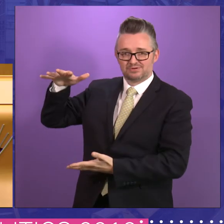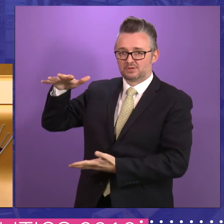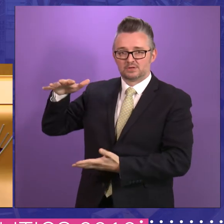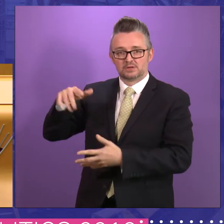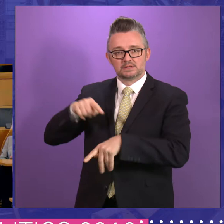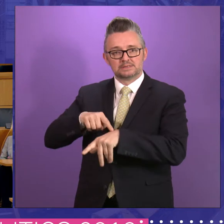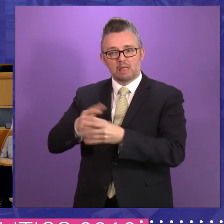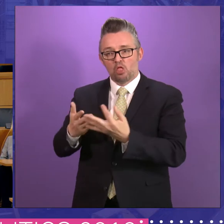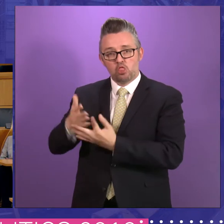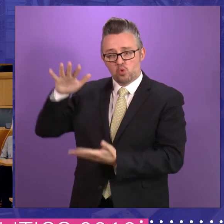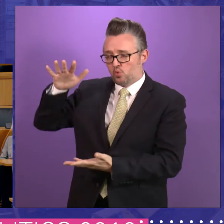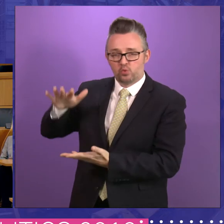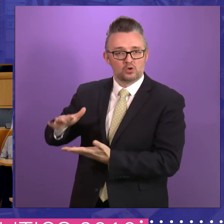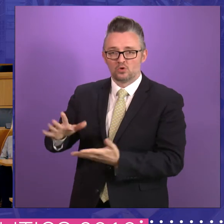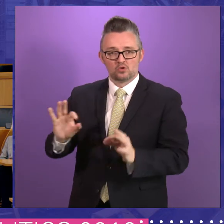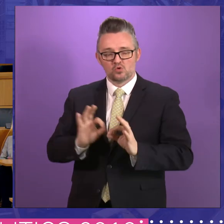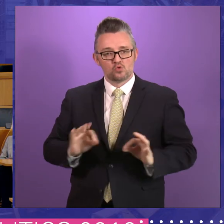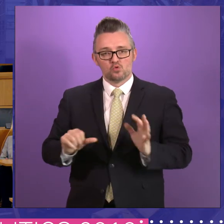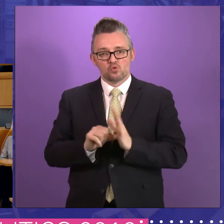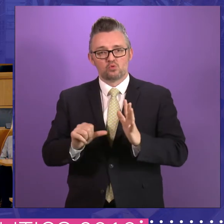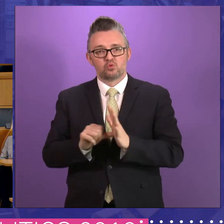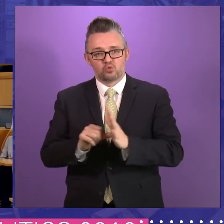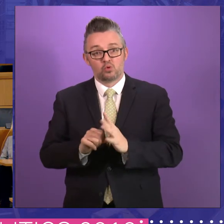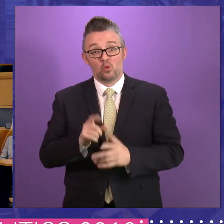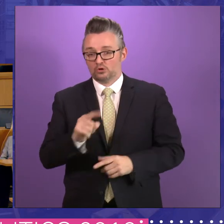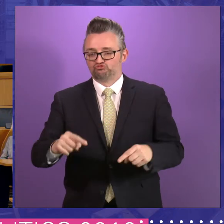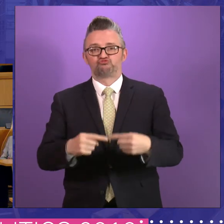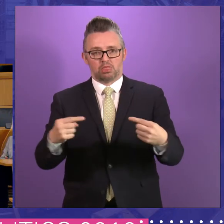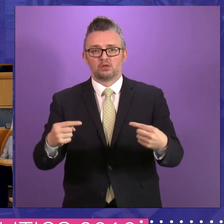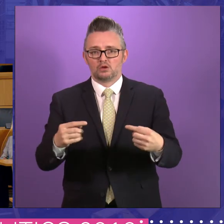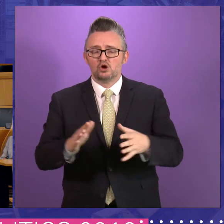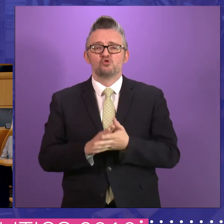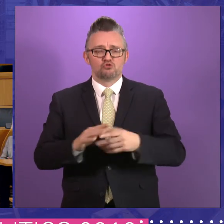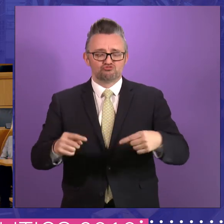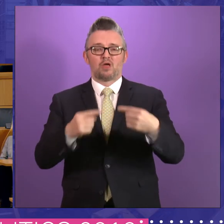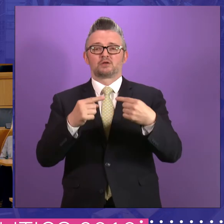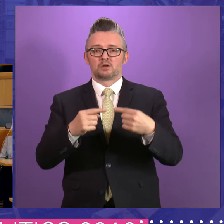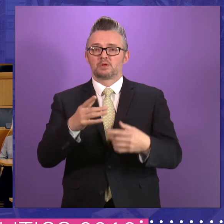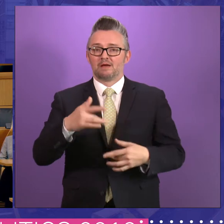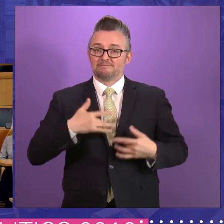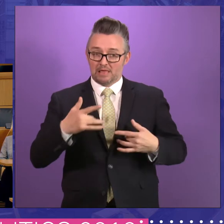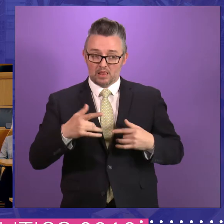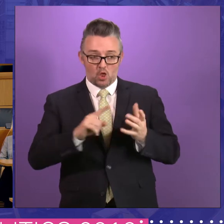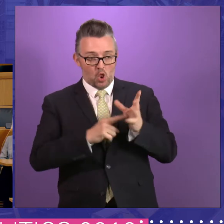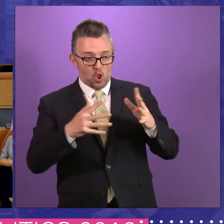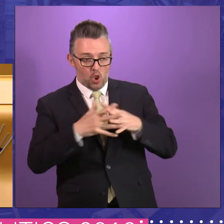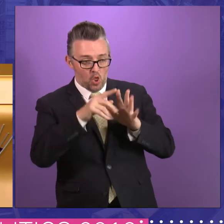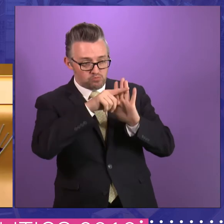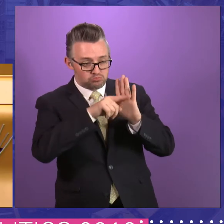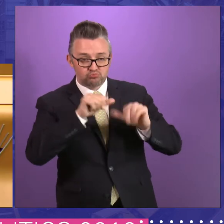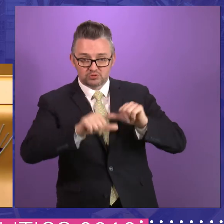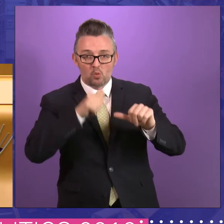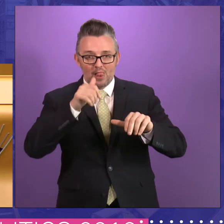to do that. And I think that's been one of the challenges. I like to think that legislative process will slow down